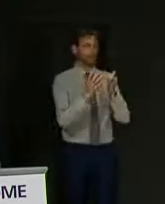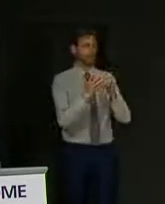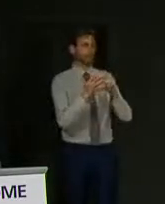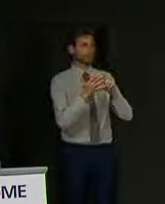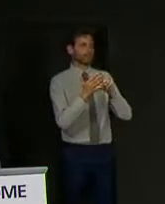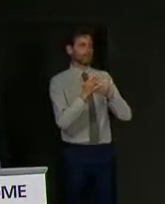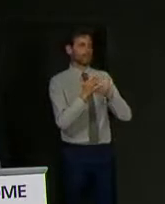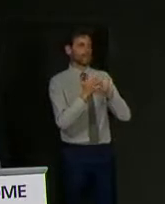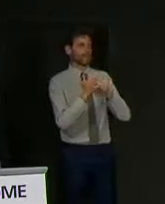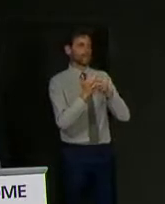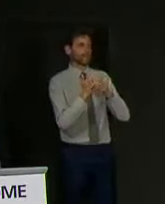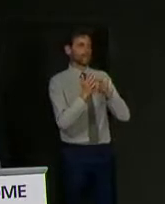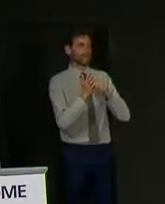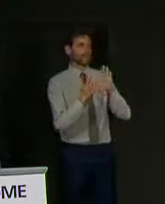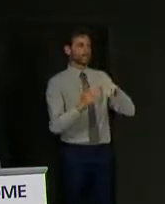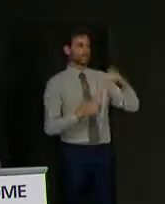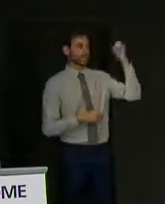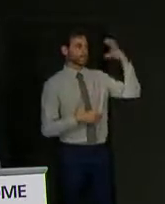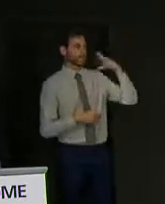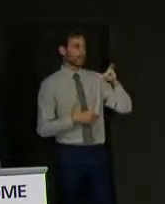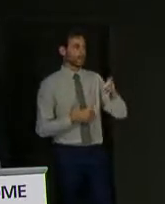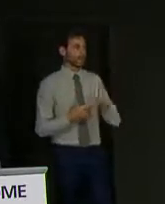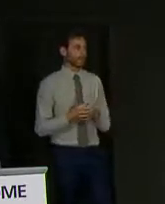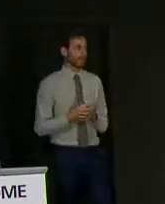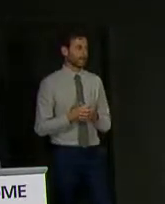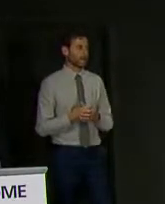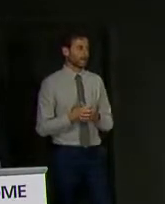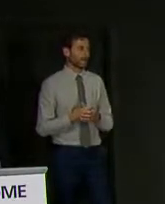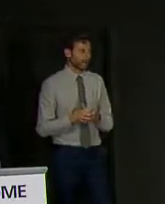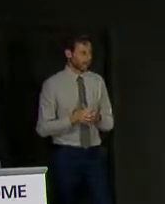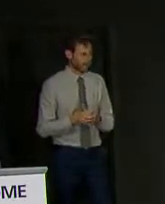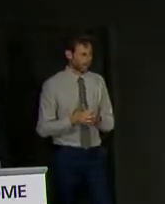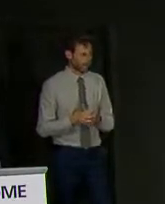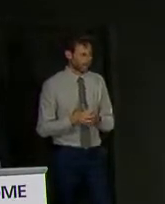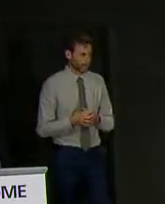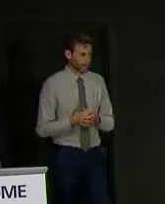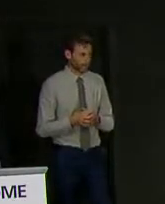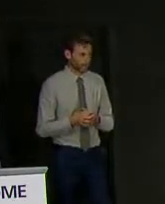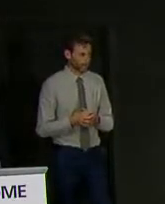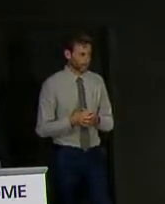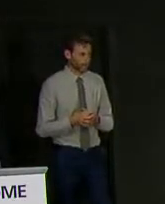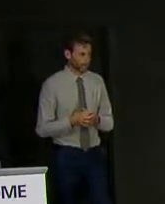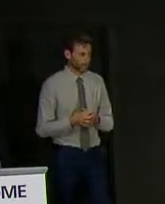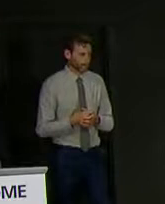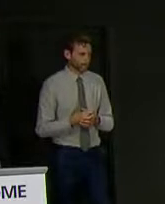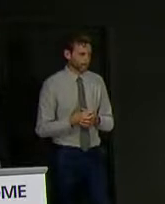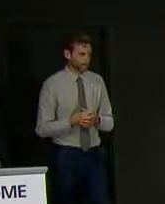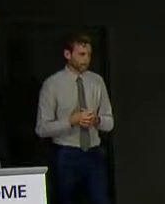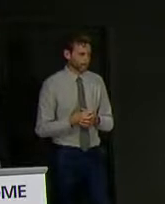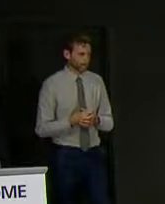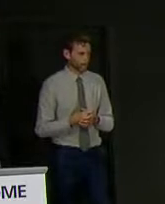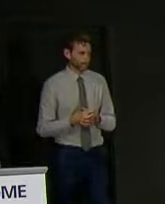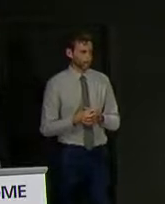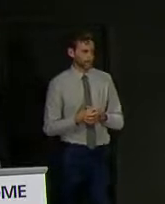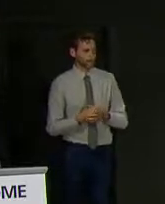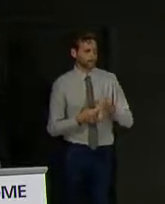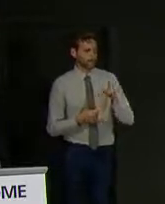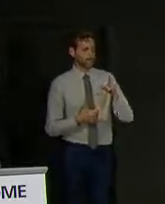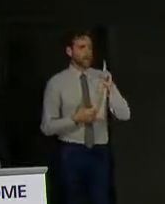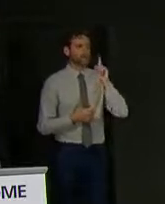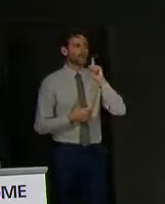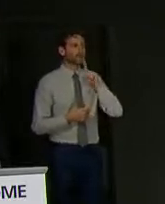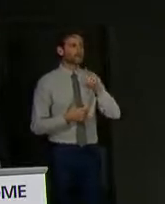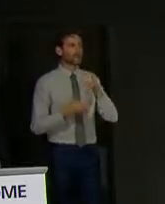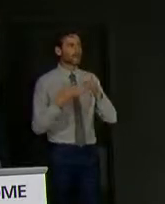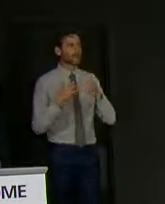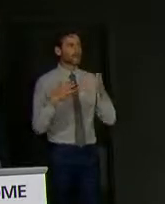Thank you, First Minister. You mentioned the issue of couples that live apart. Yesterday, public health expert